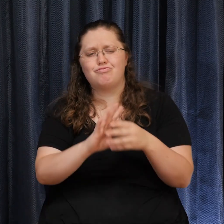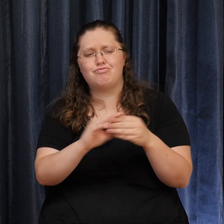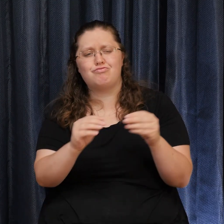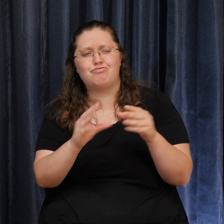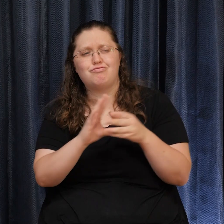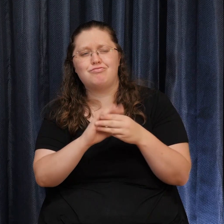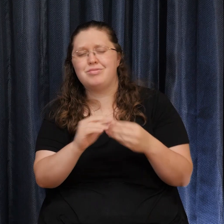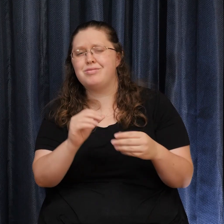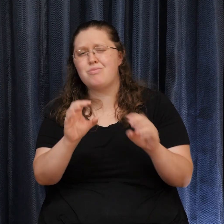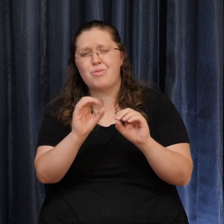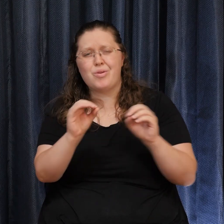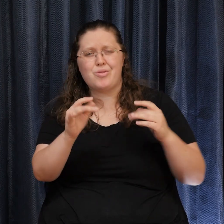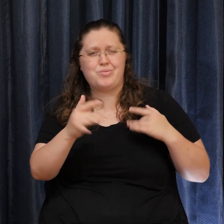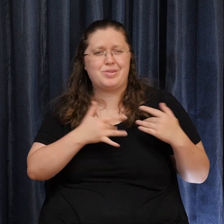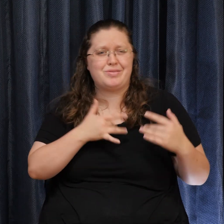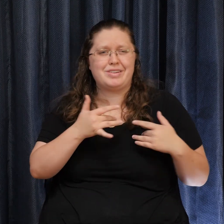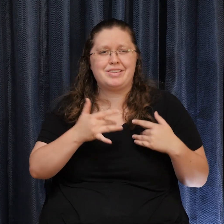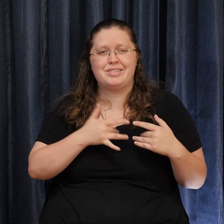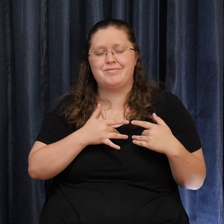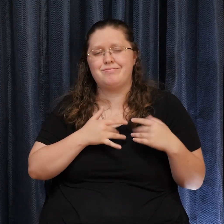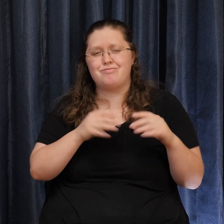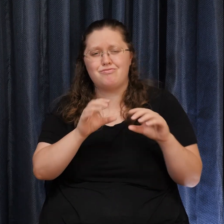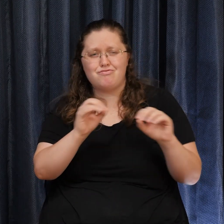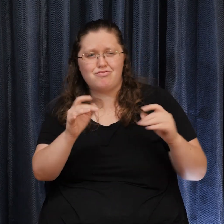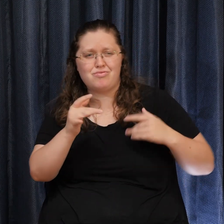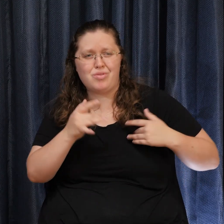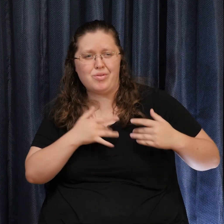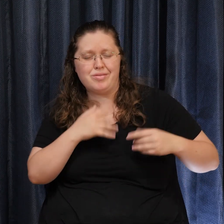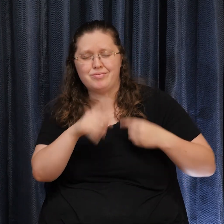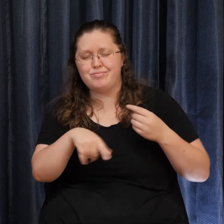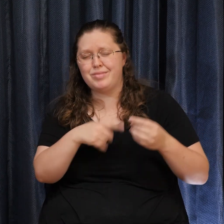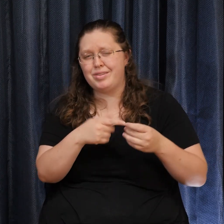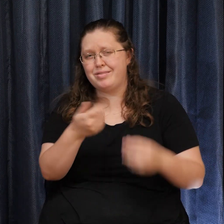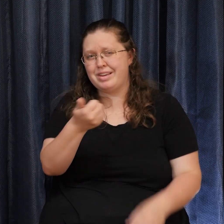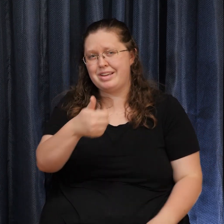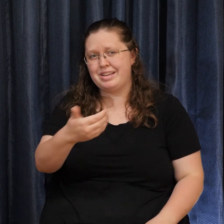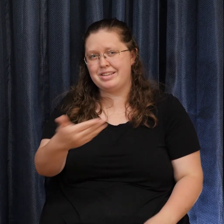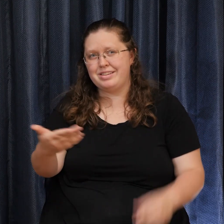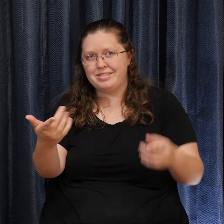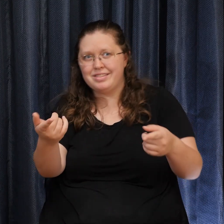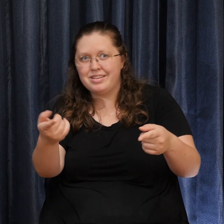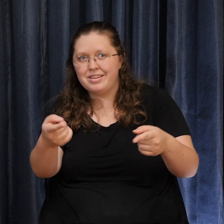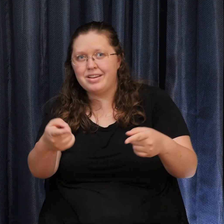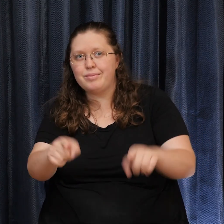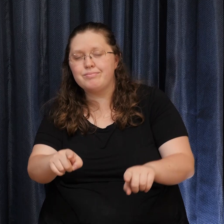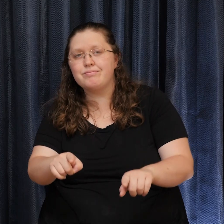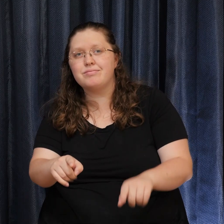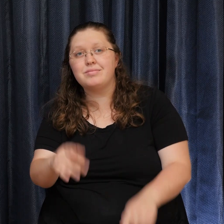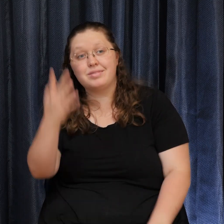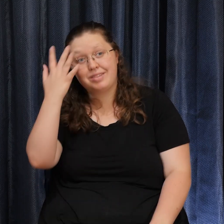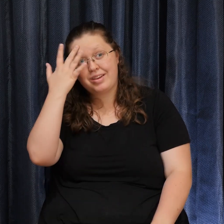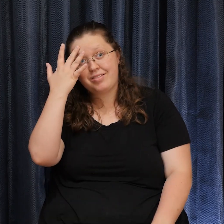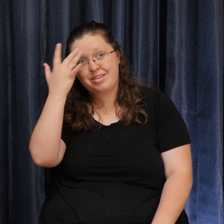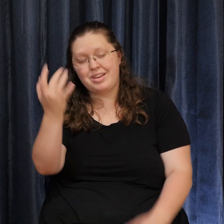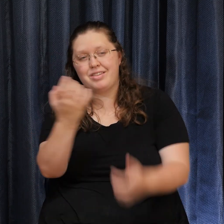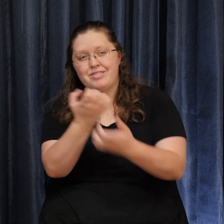worry About a thing Cause every little thing